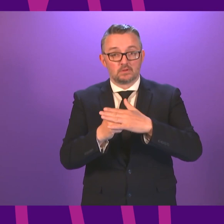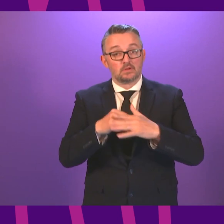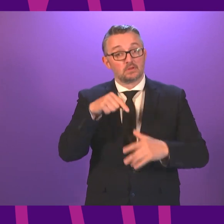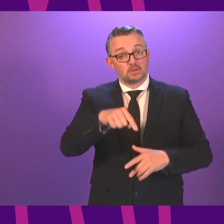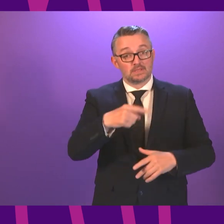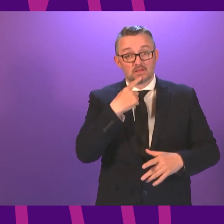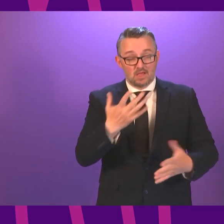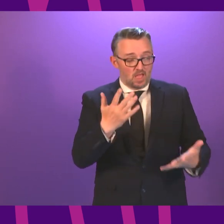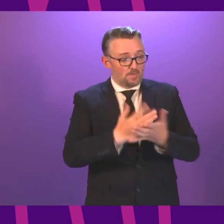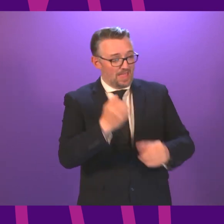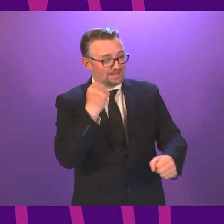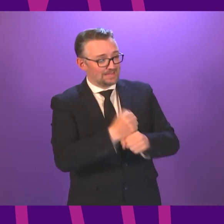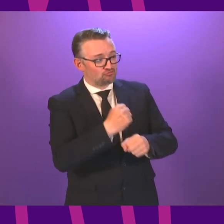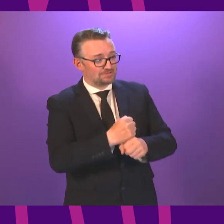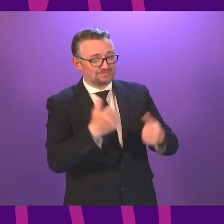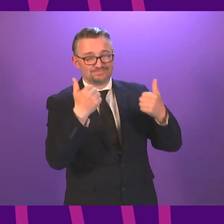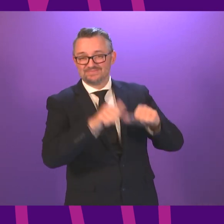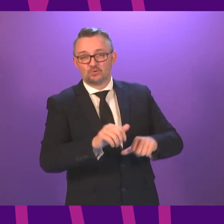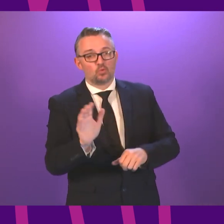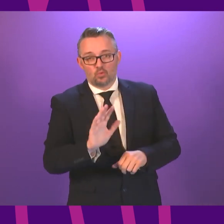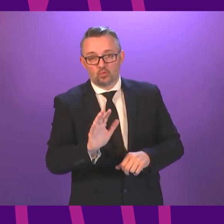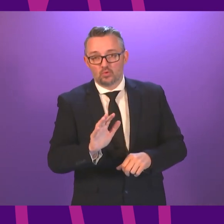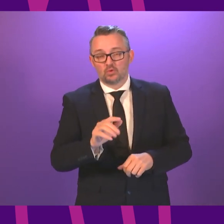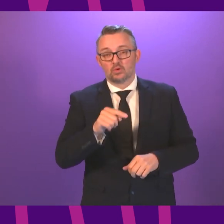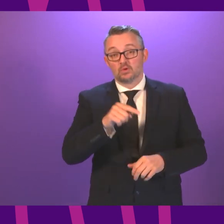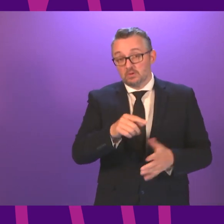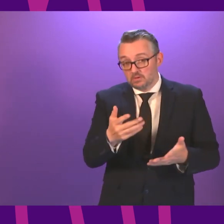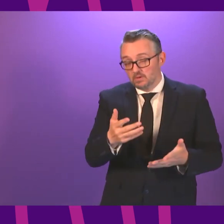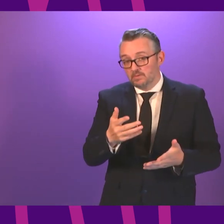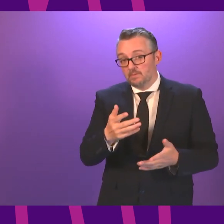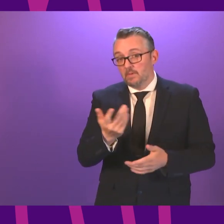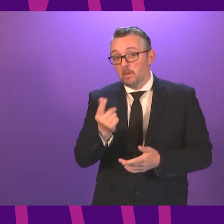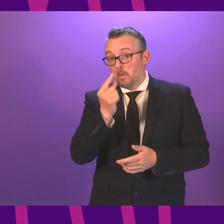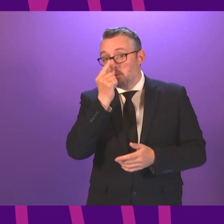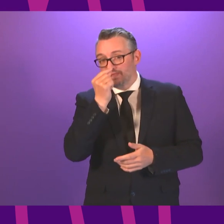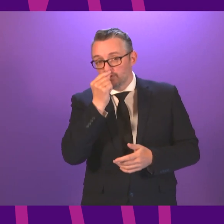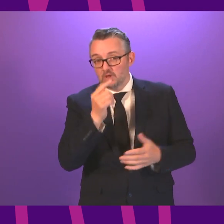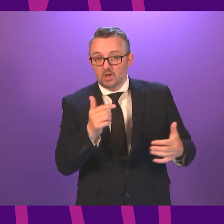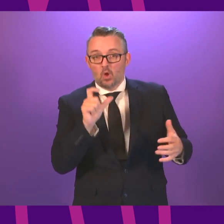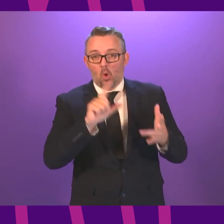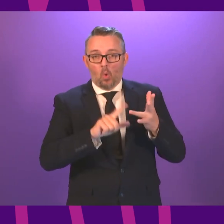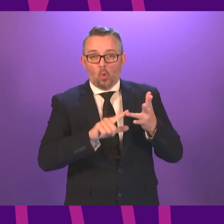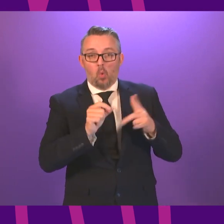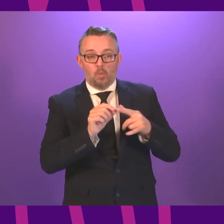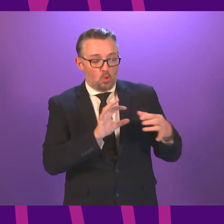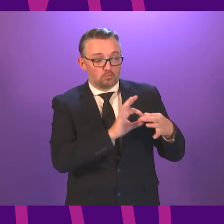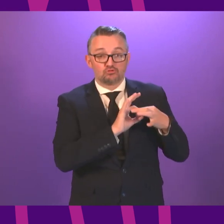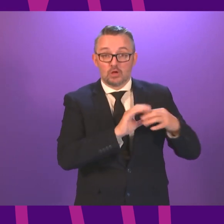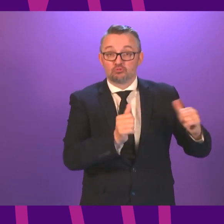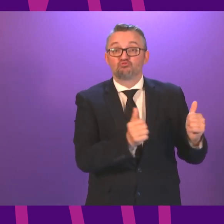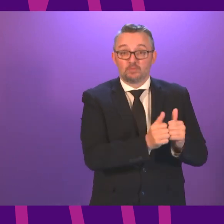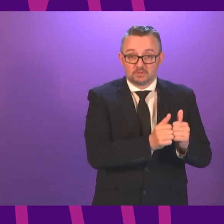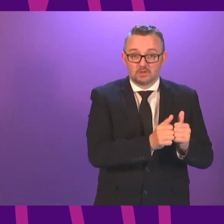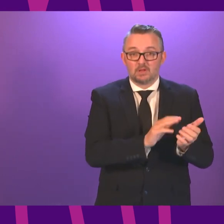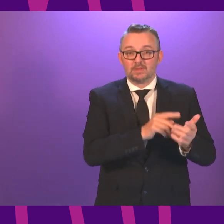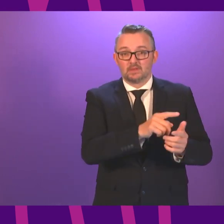a guaranteed or a pre-agreed outcome, it is not inconceivable that a co-operation agreement could lead in future to